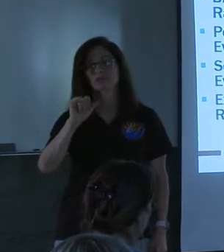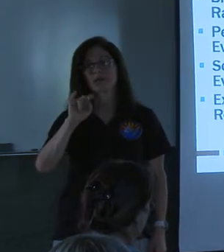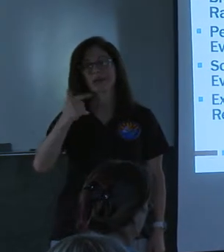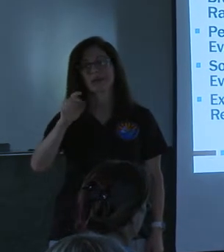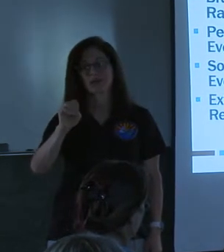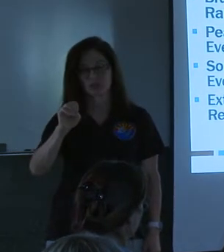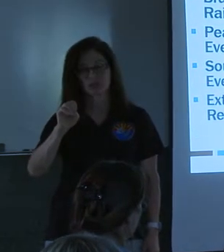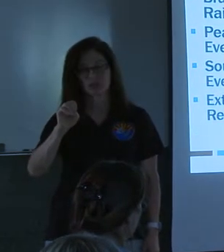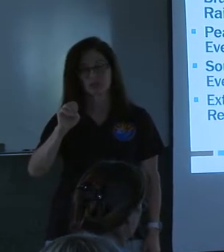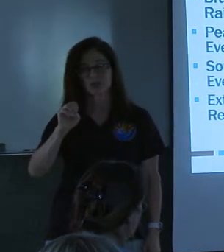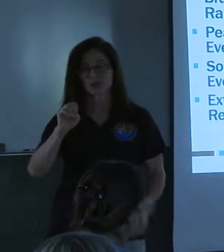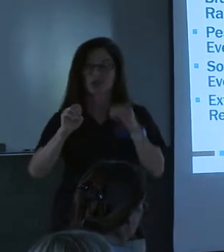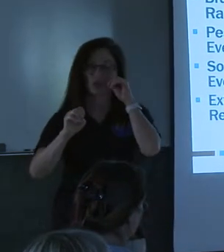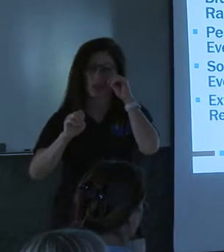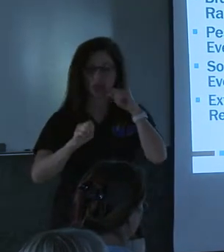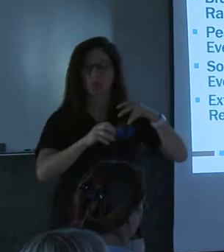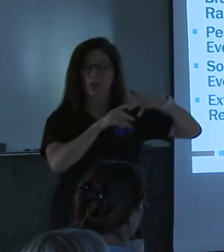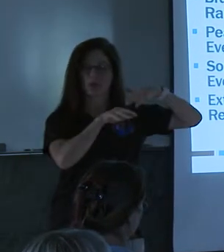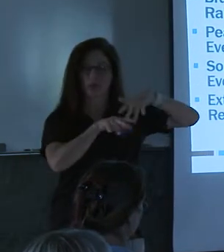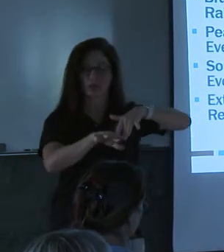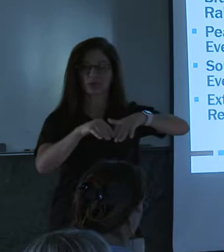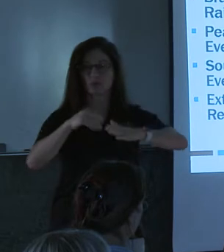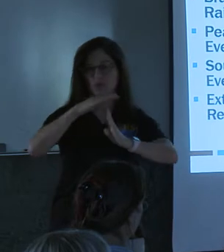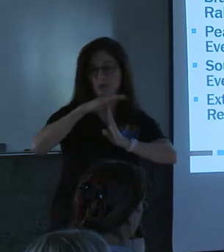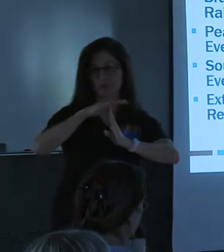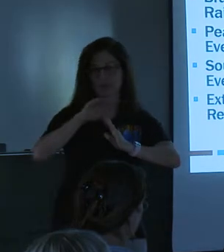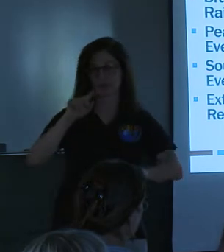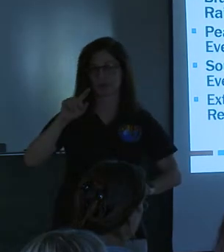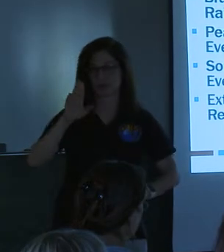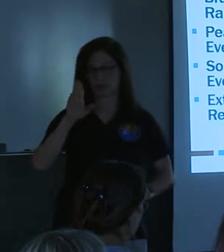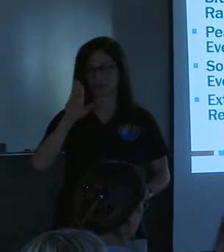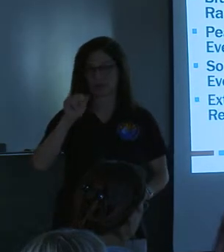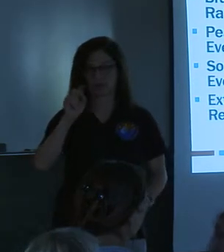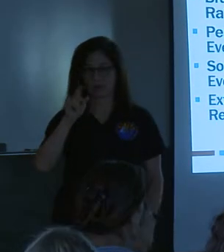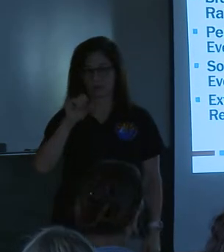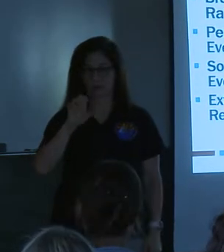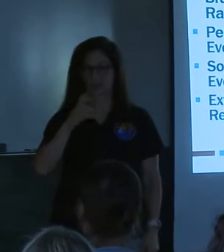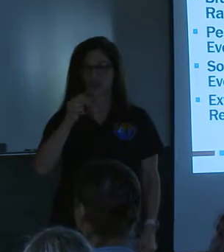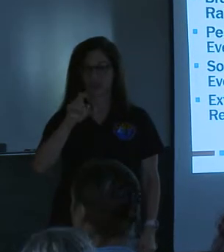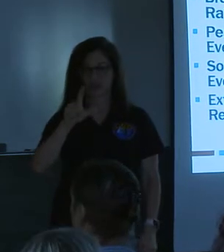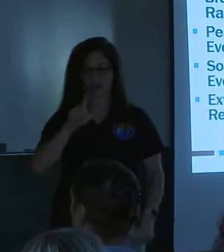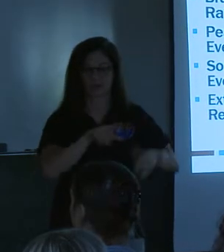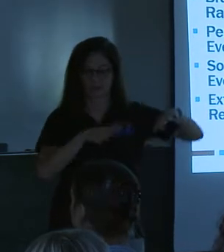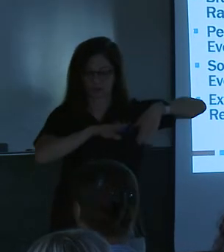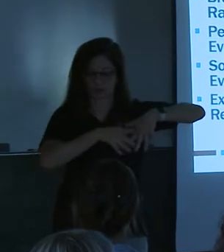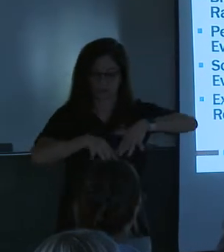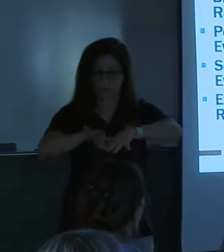drains into the top of the Brandes channel. So Brian was talking about it received a thousand